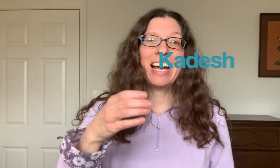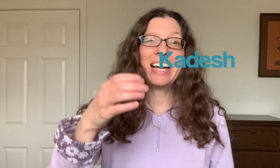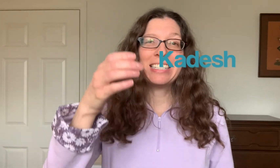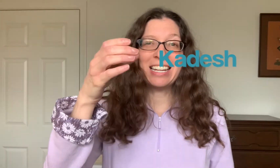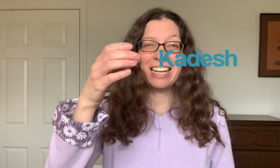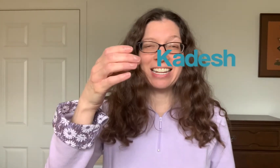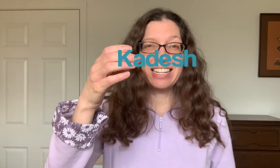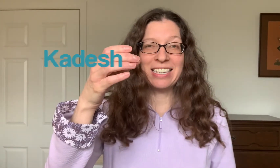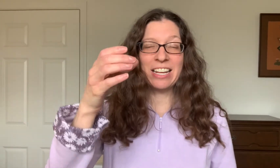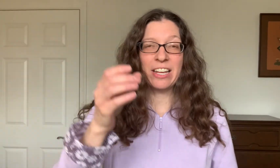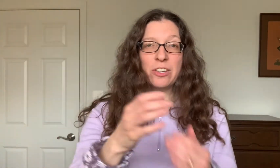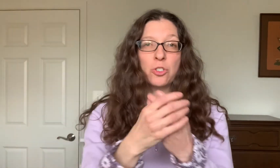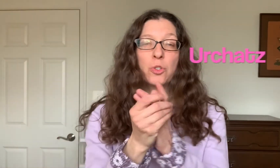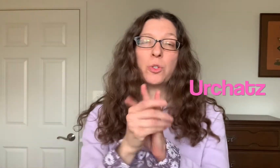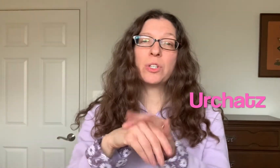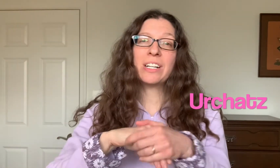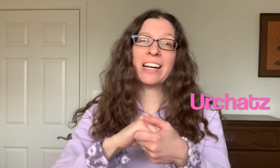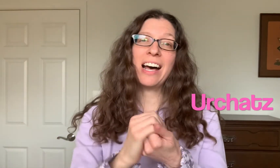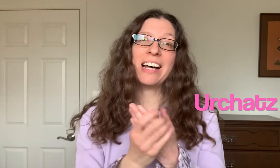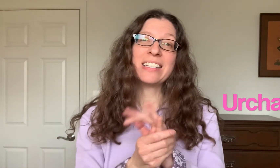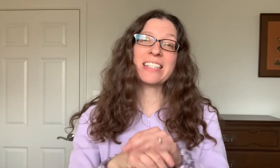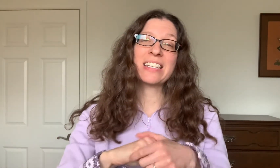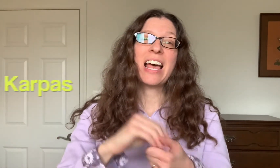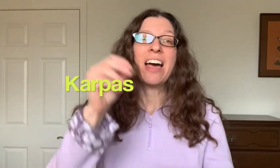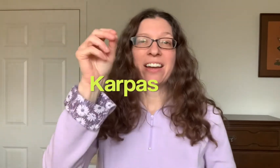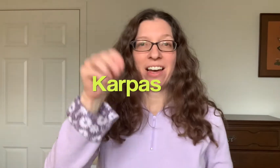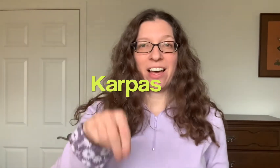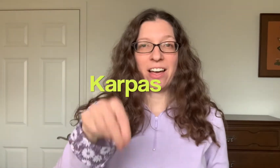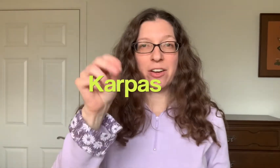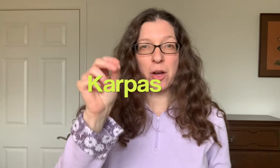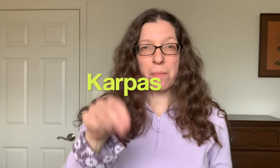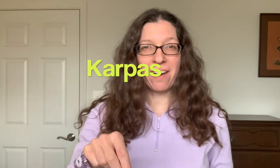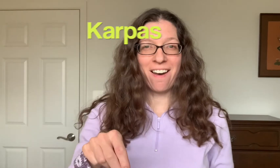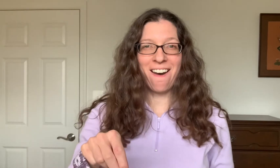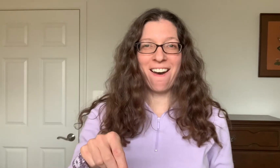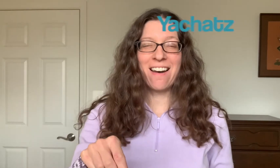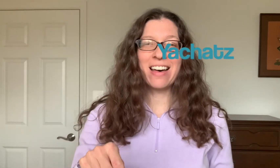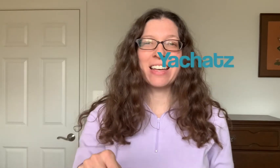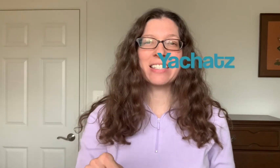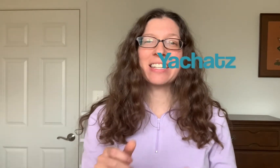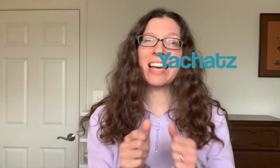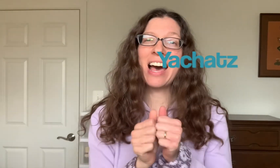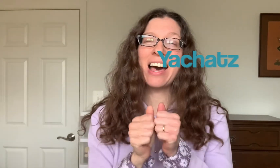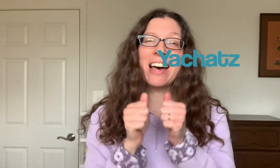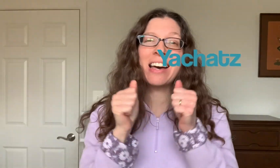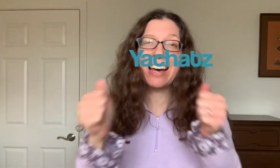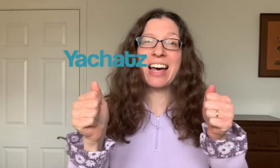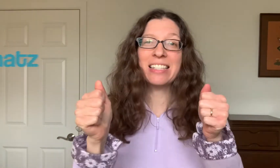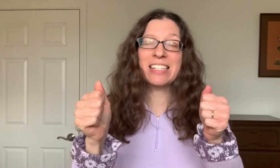Kadeh Shurchatz, Karpas Yachatz,